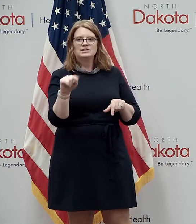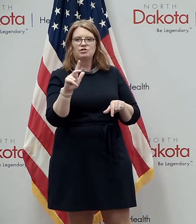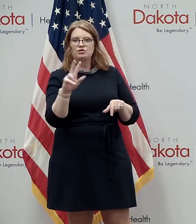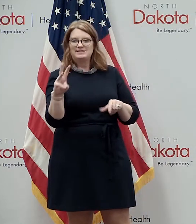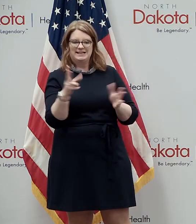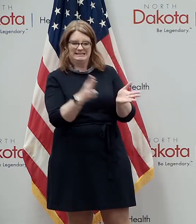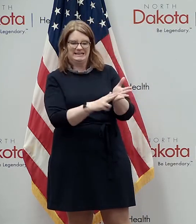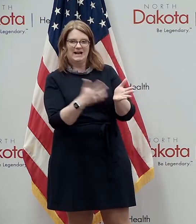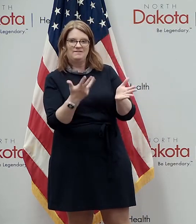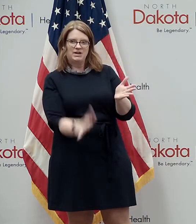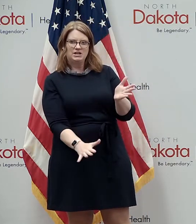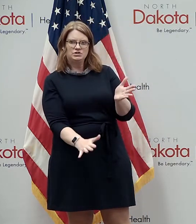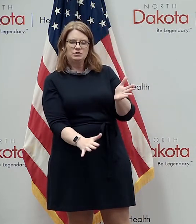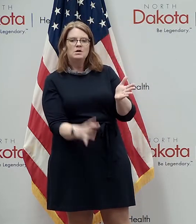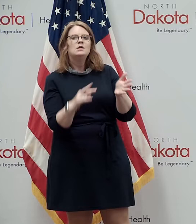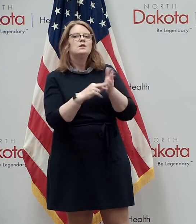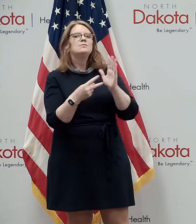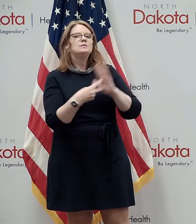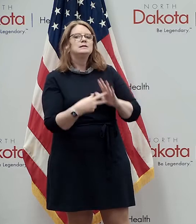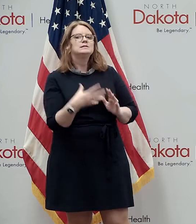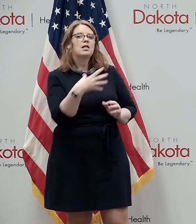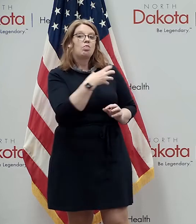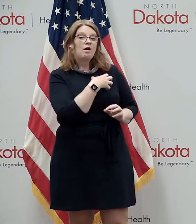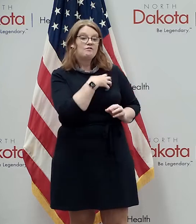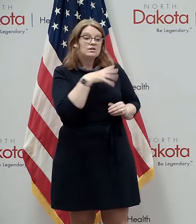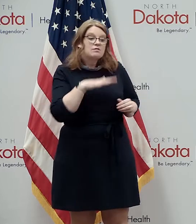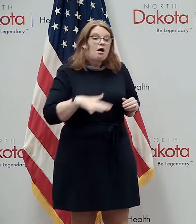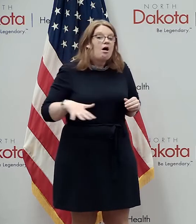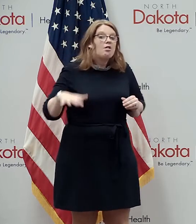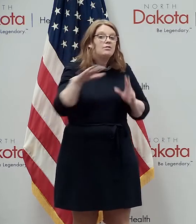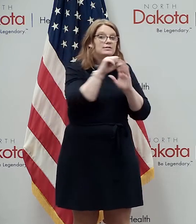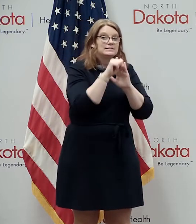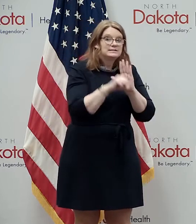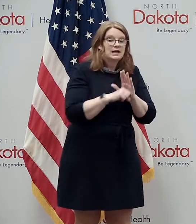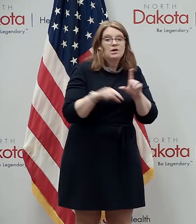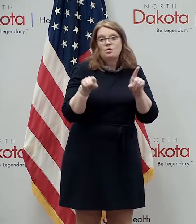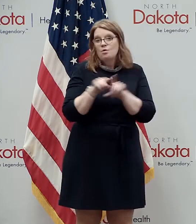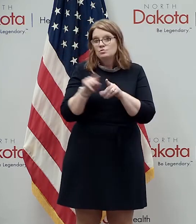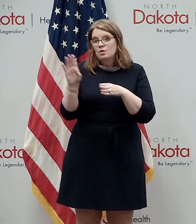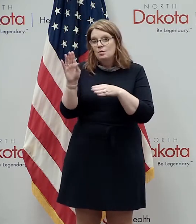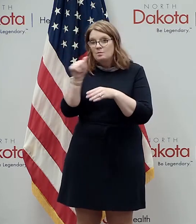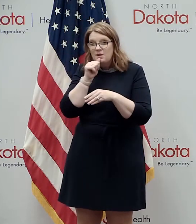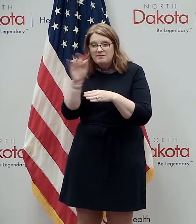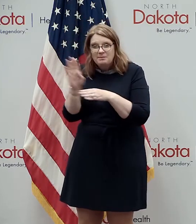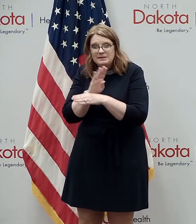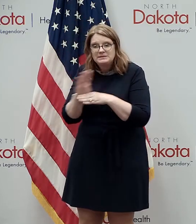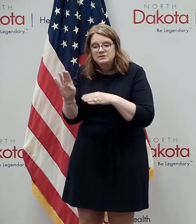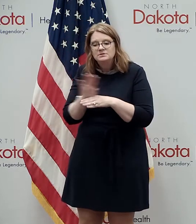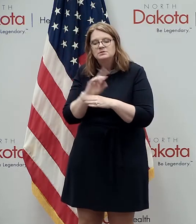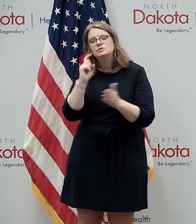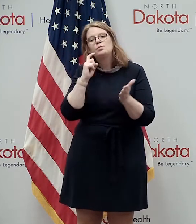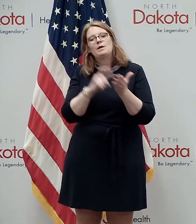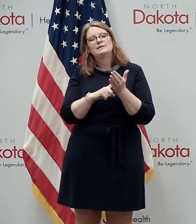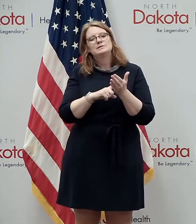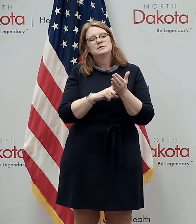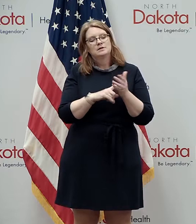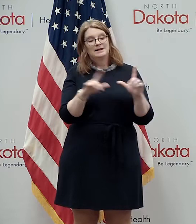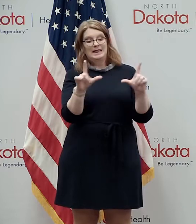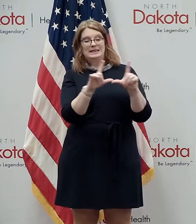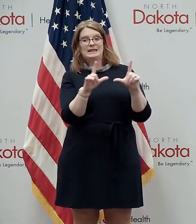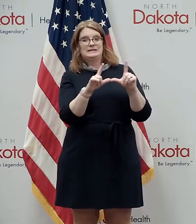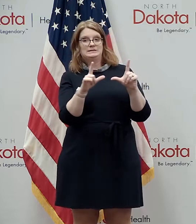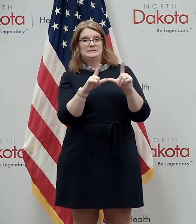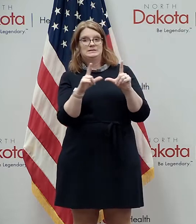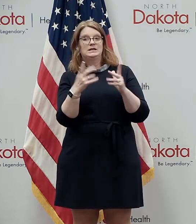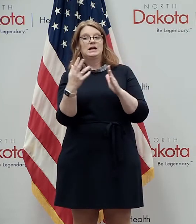continues to direct all law enforcement in the state and private sector businesses to recognize north dakota driver's license and motor